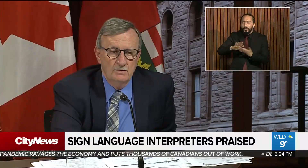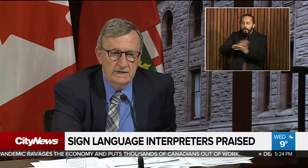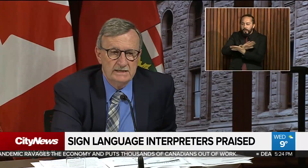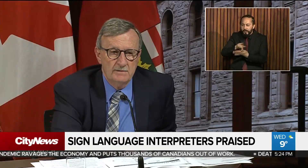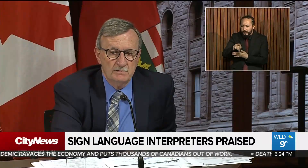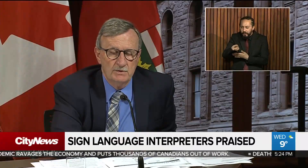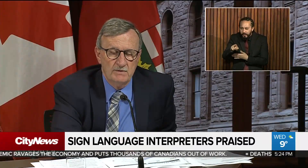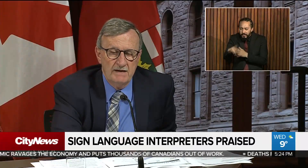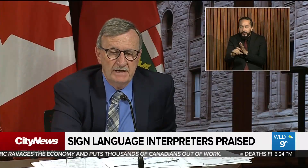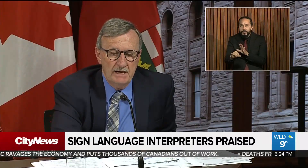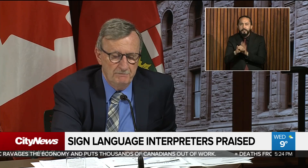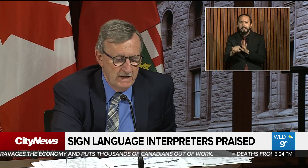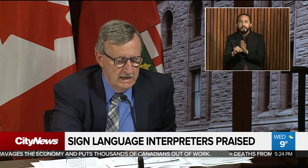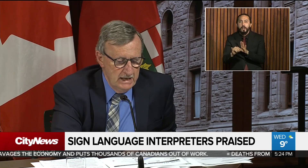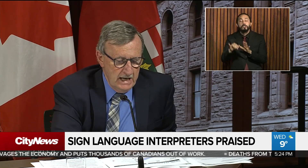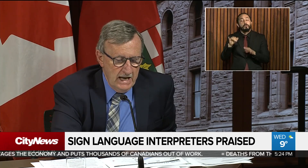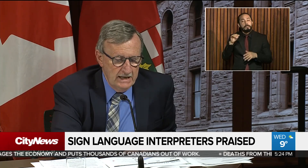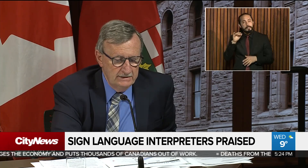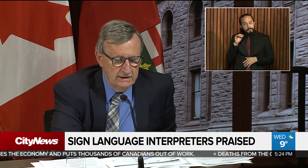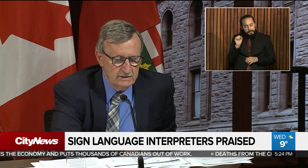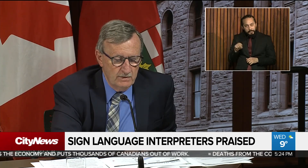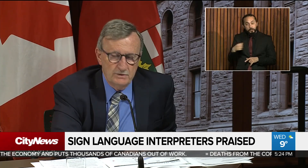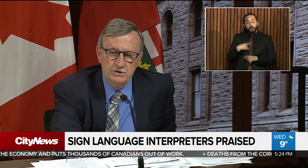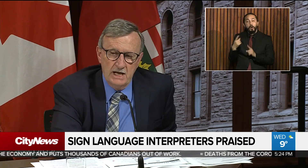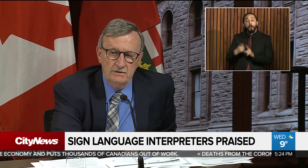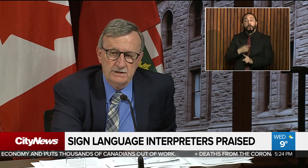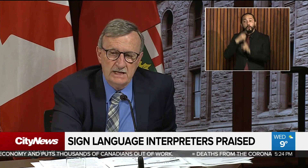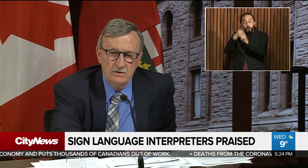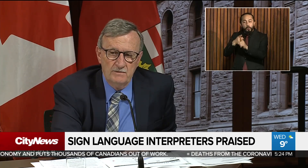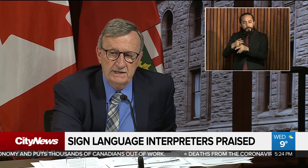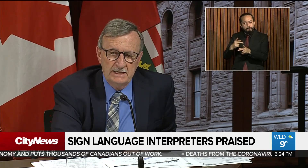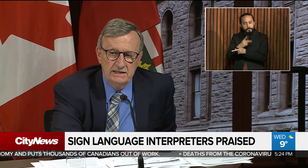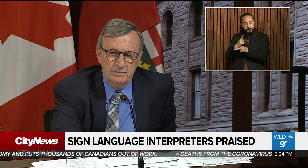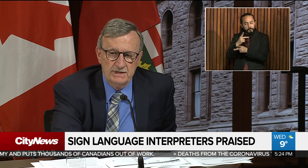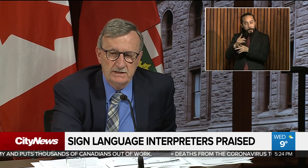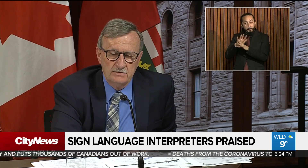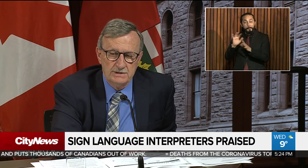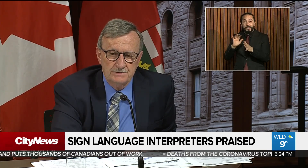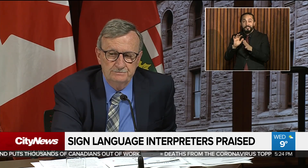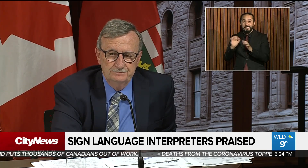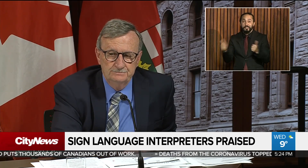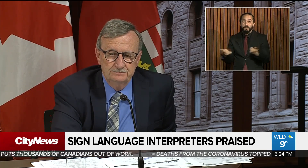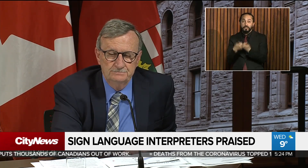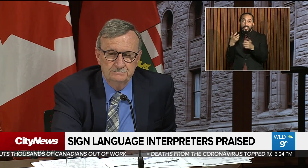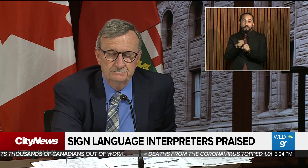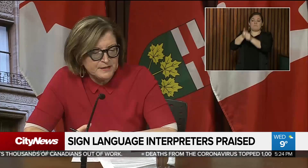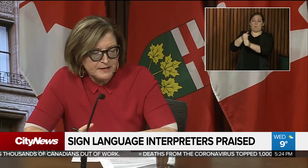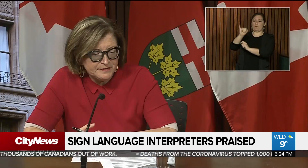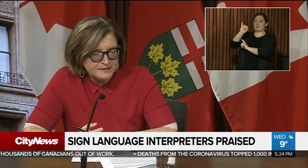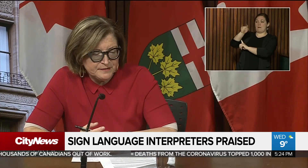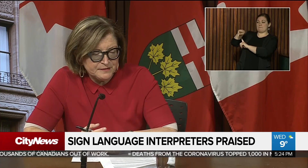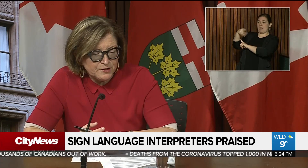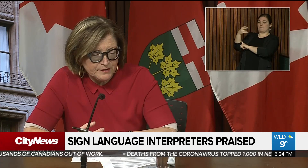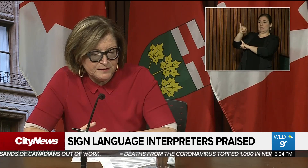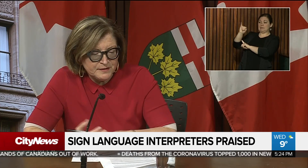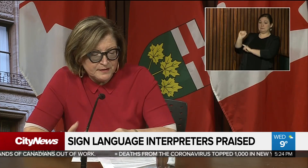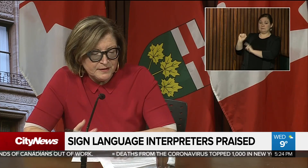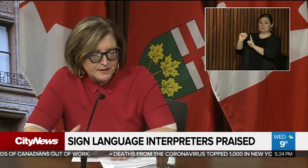while they both appreciate the accolades, they want to draw attention to the fact that sign language is just that, a language, and that they are